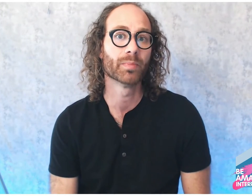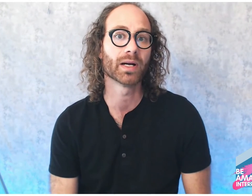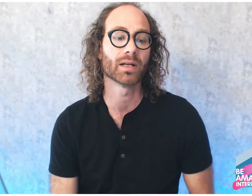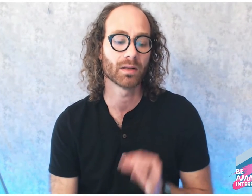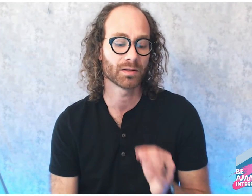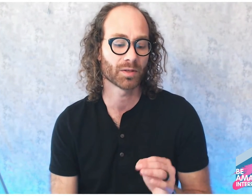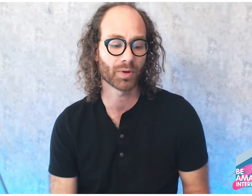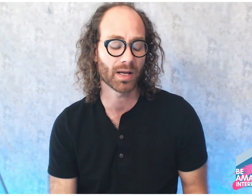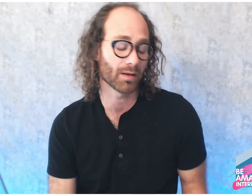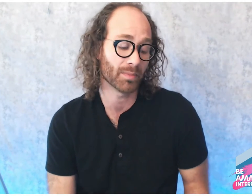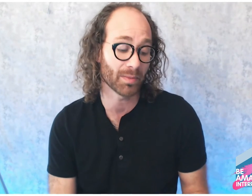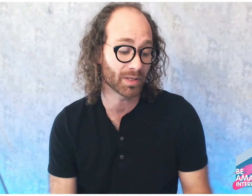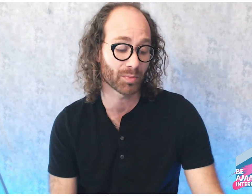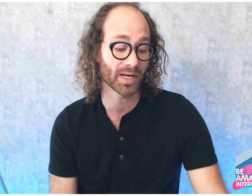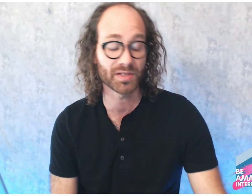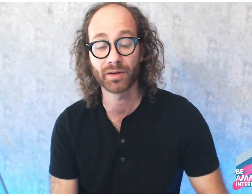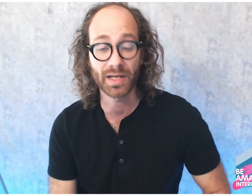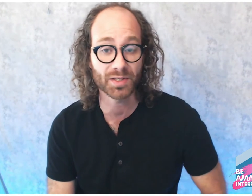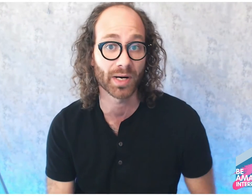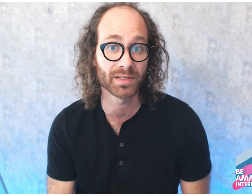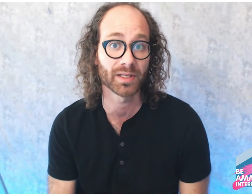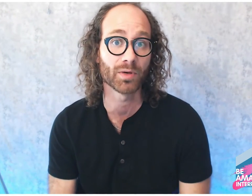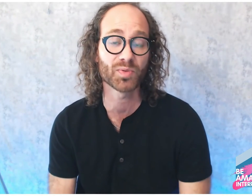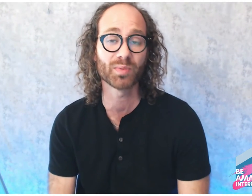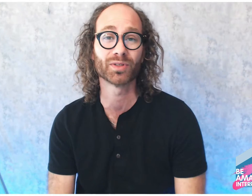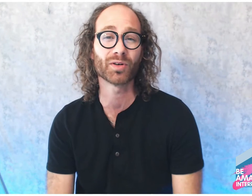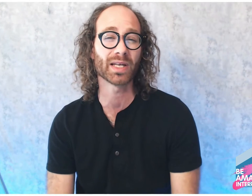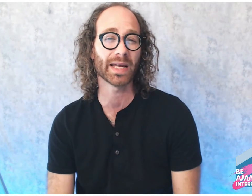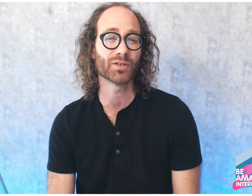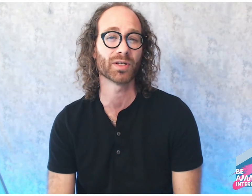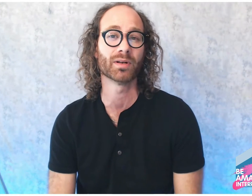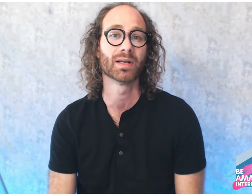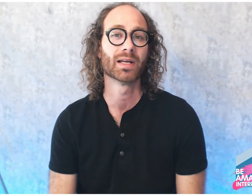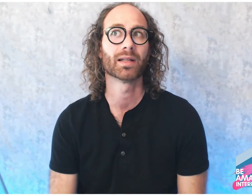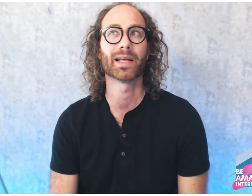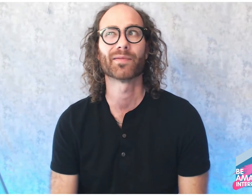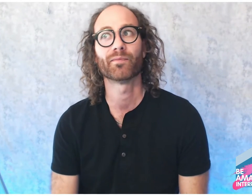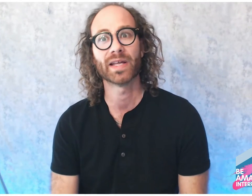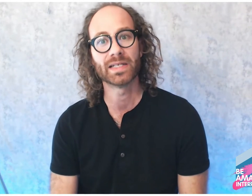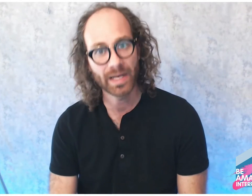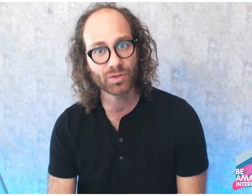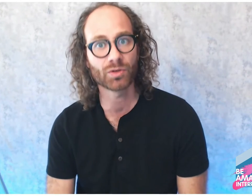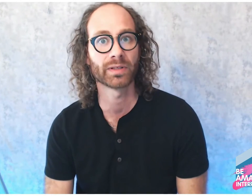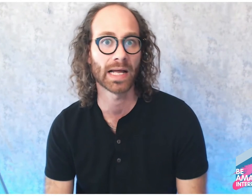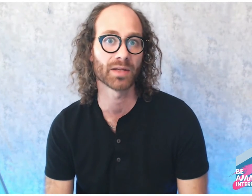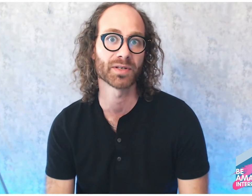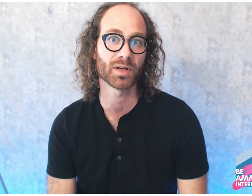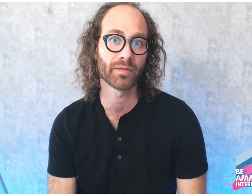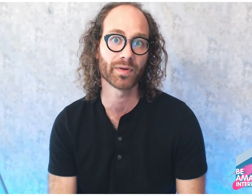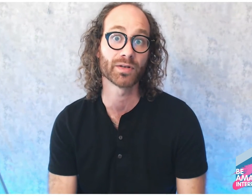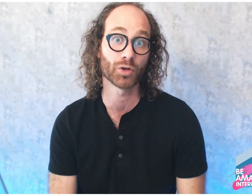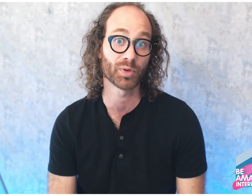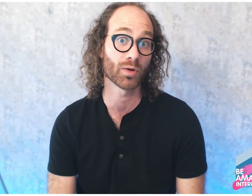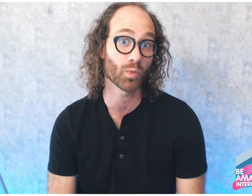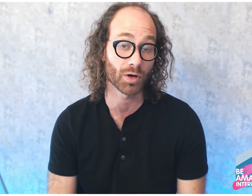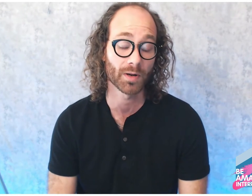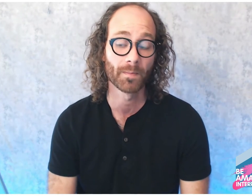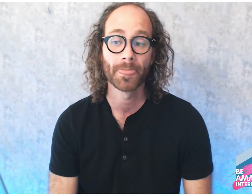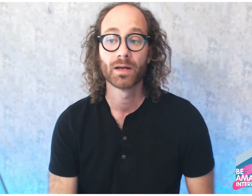maybe surprisingly or not surprisingly, most people don't engage in intentional analysis of interpreting work. So